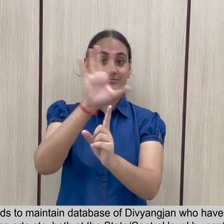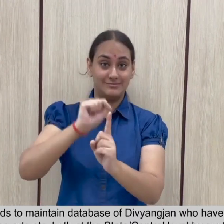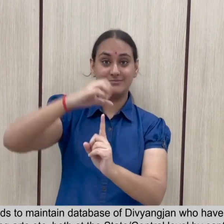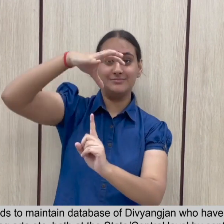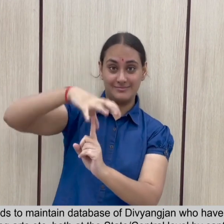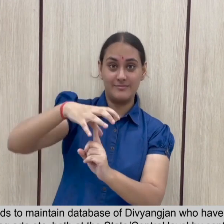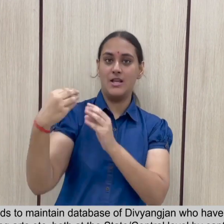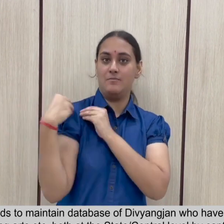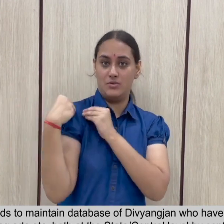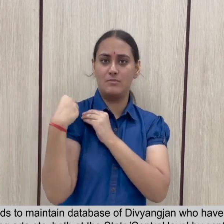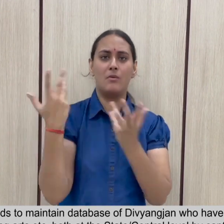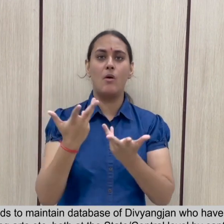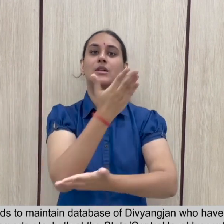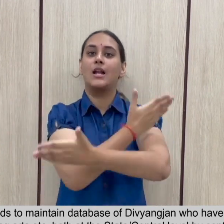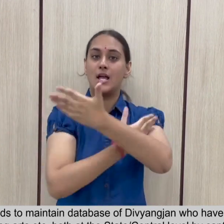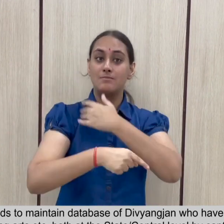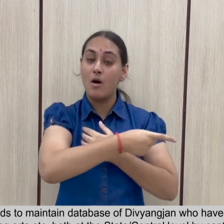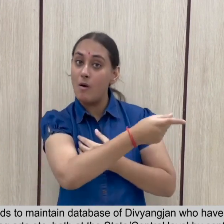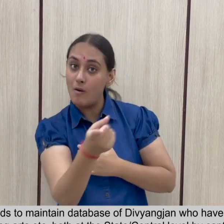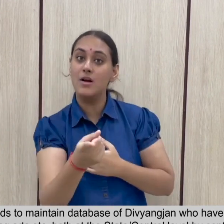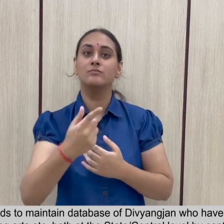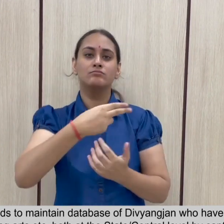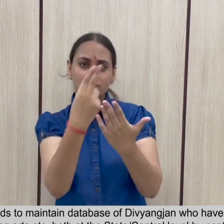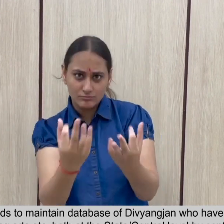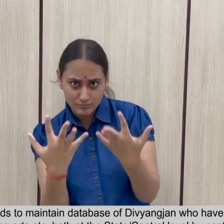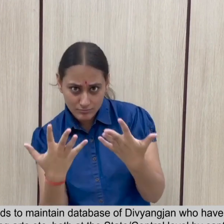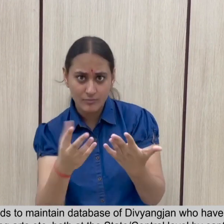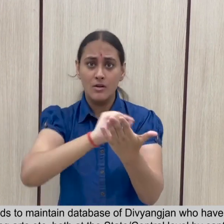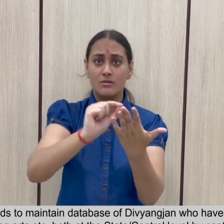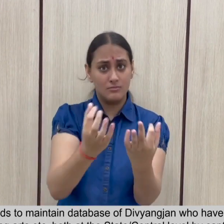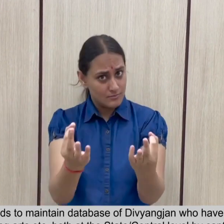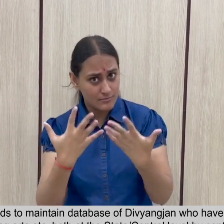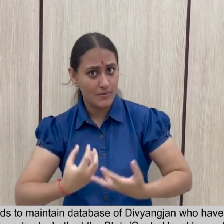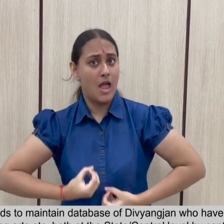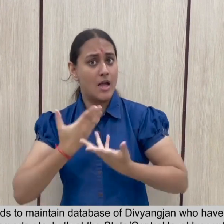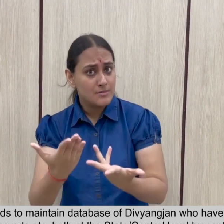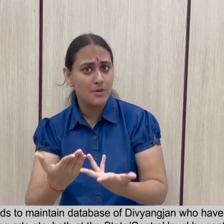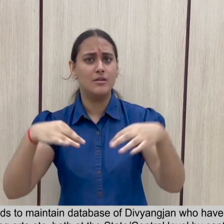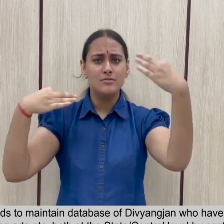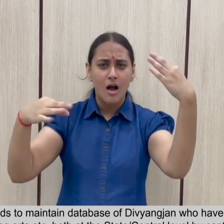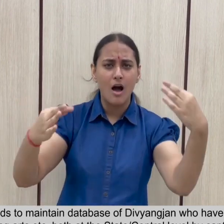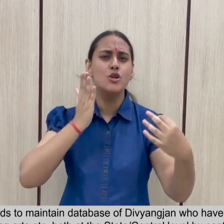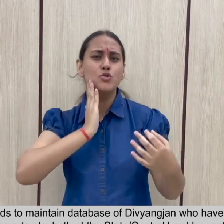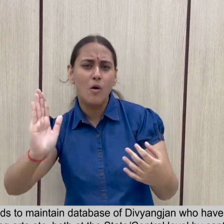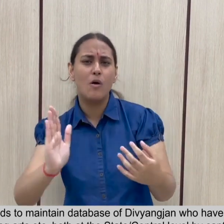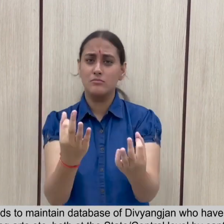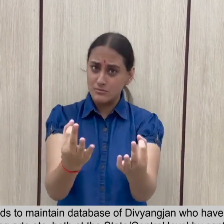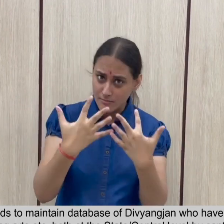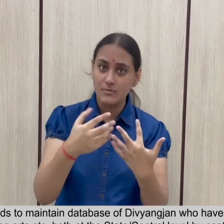19 of Culture needs to maintain database of Divyaanjan who have contributed to fine arts,